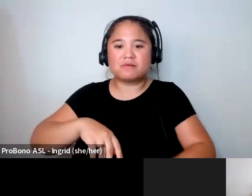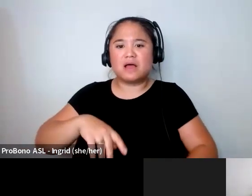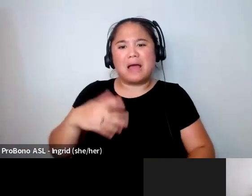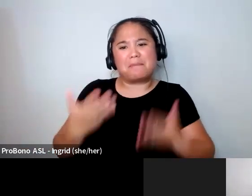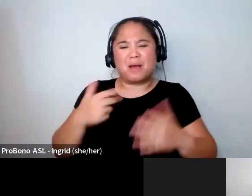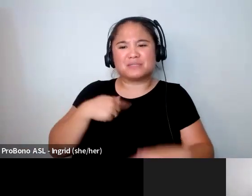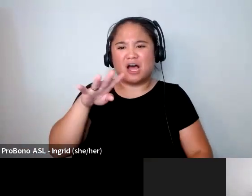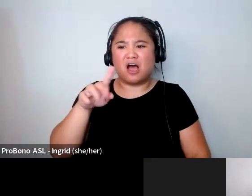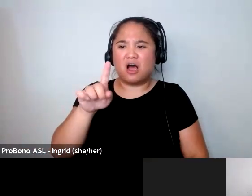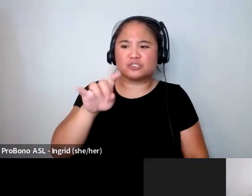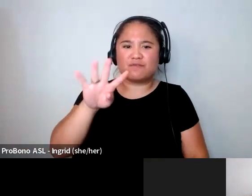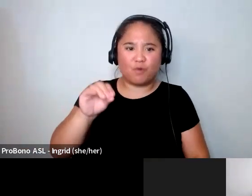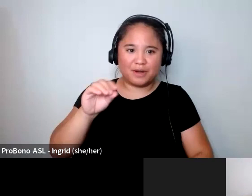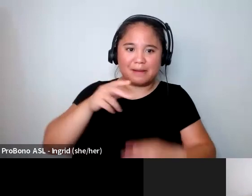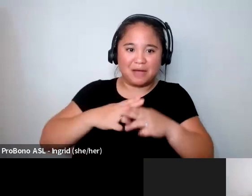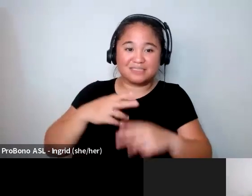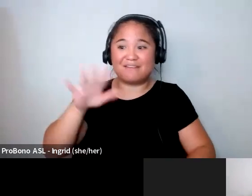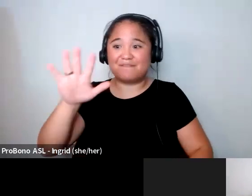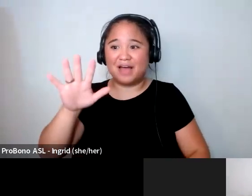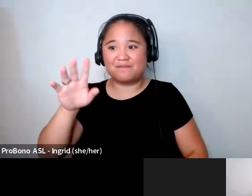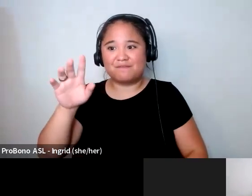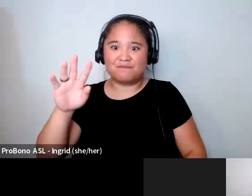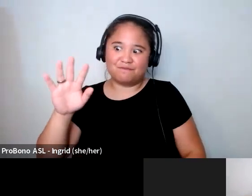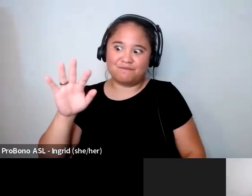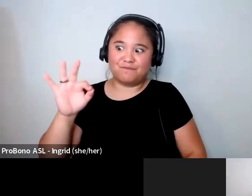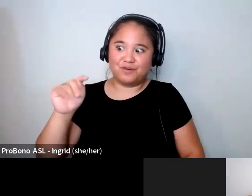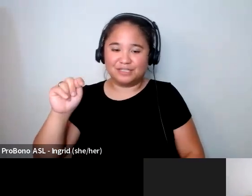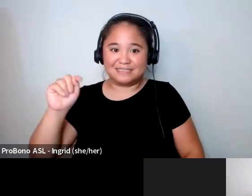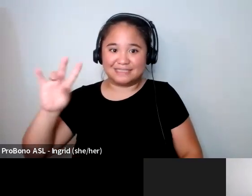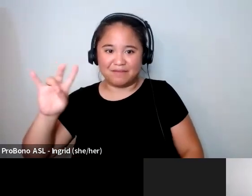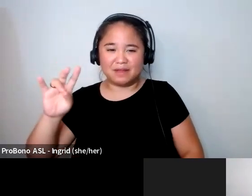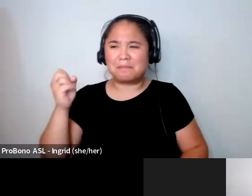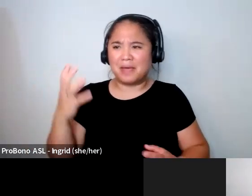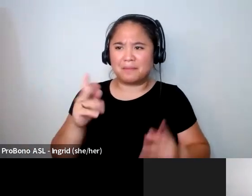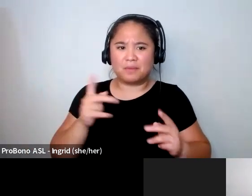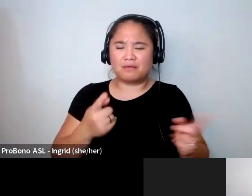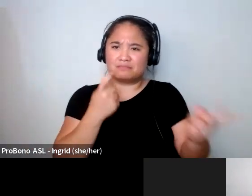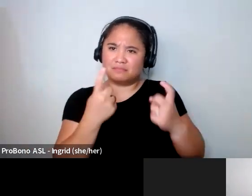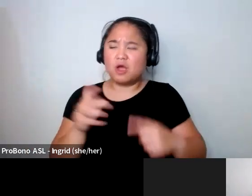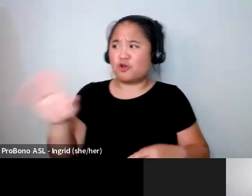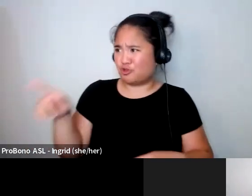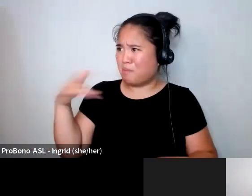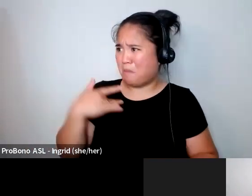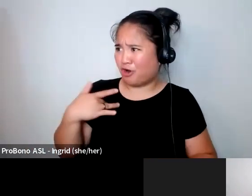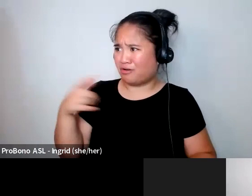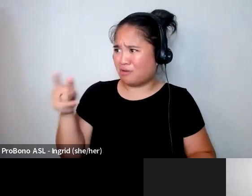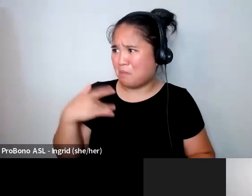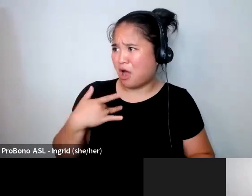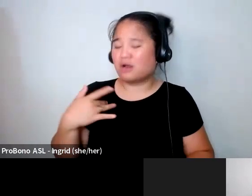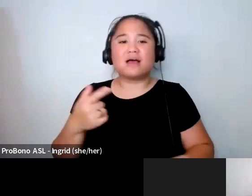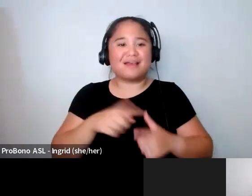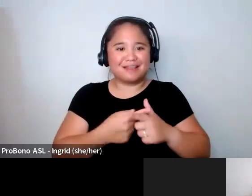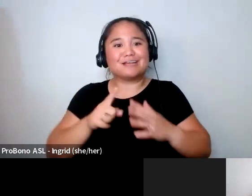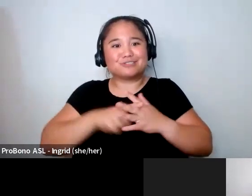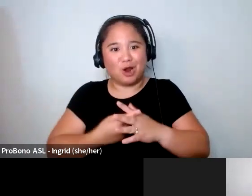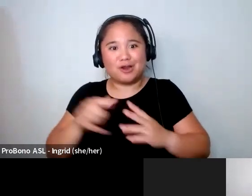pounds and I was five feet seven and people would always be like are you a model are you a model are you model and that's kind of began the whole yo-yo dieting and